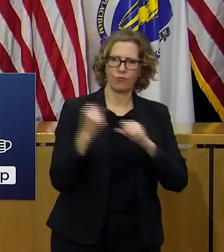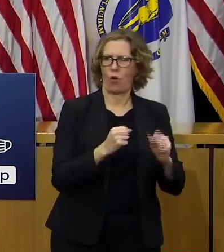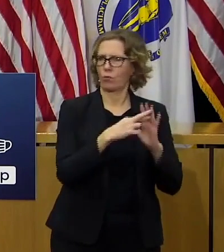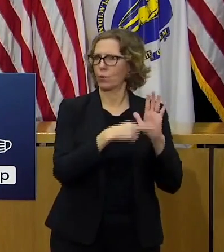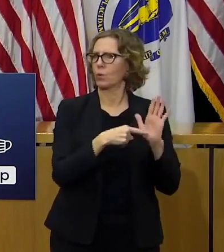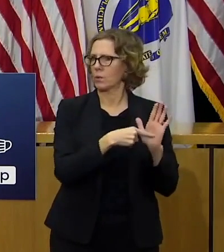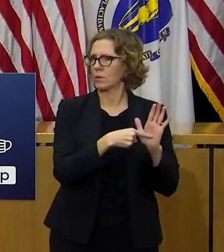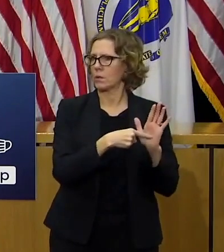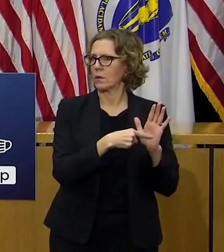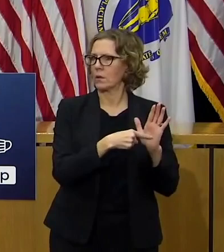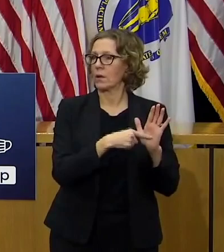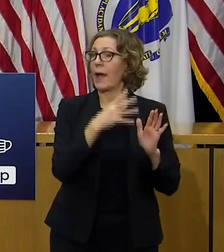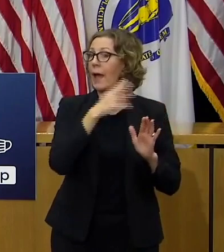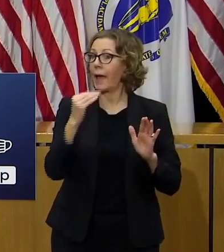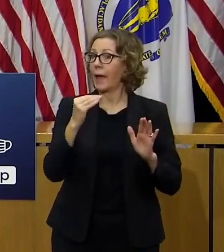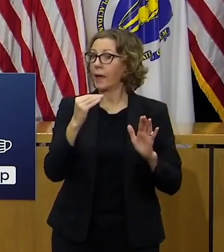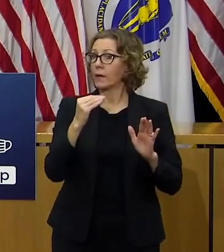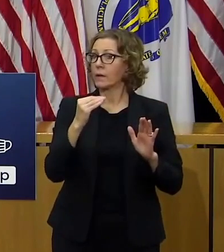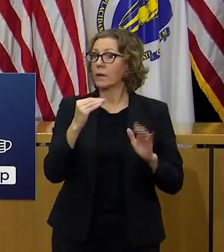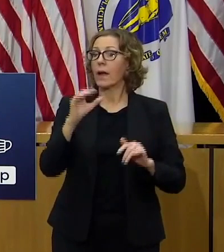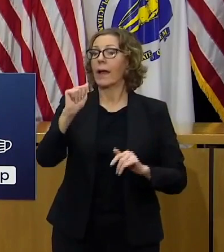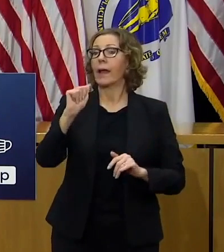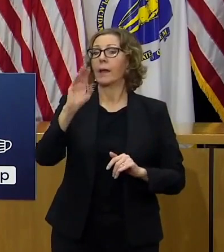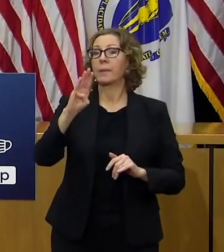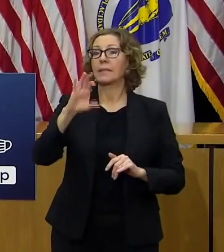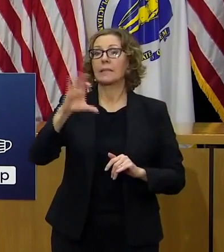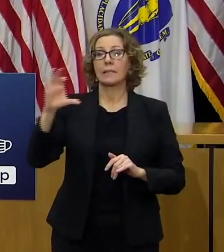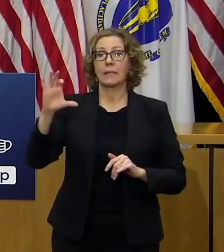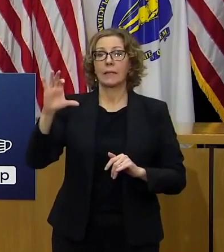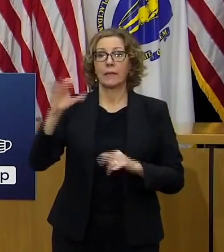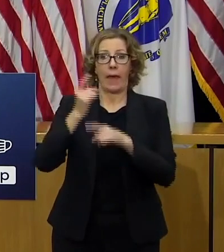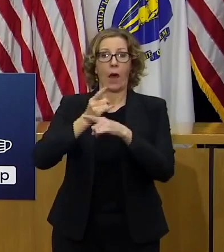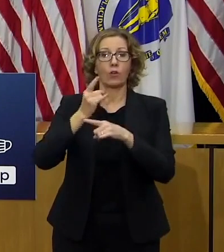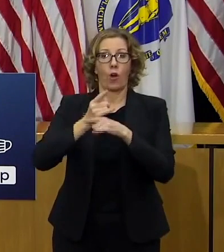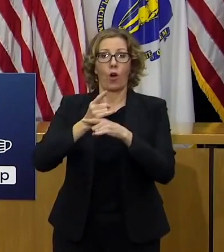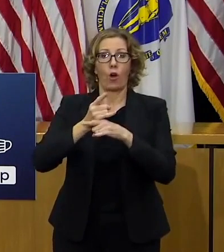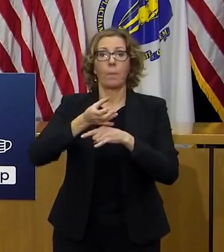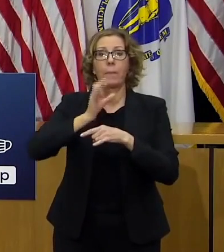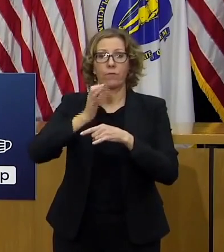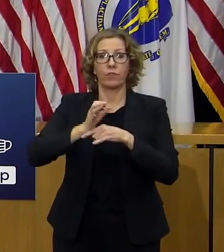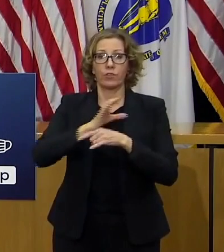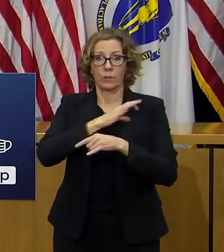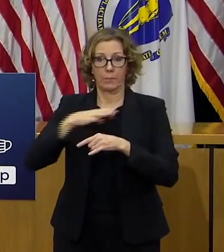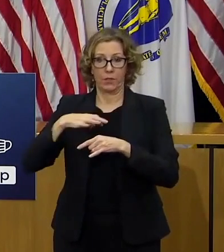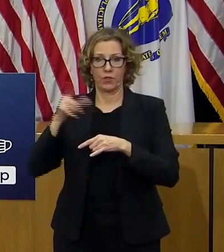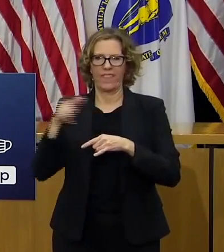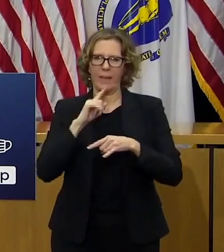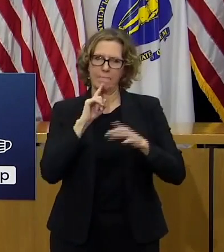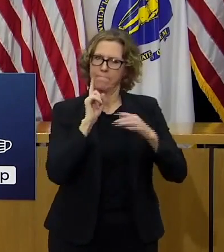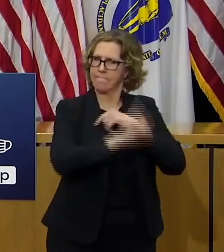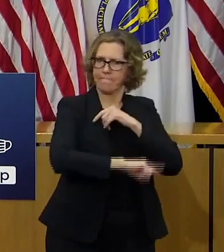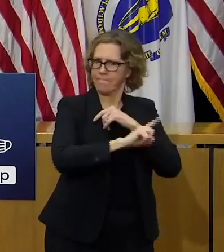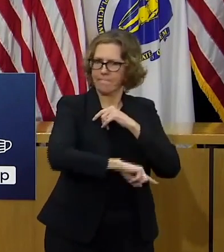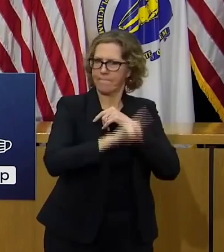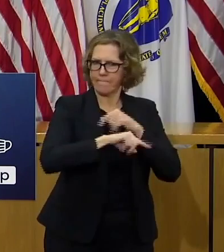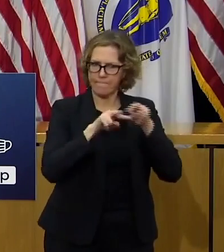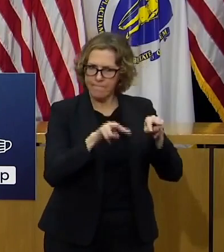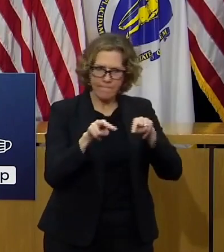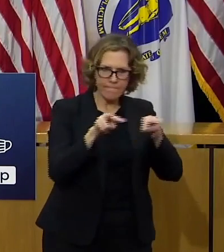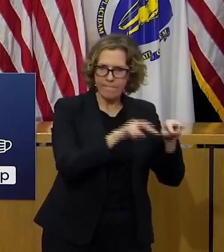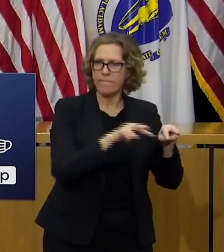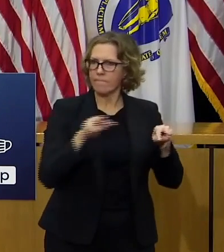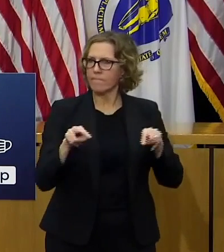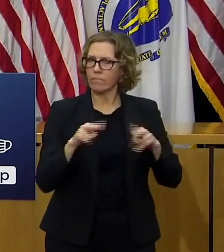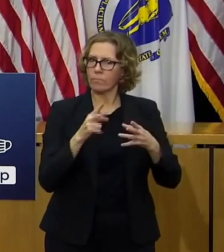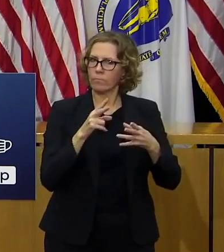through the abcc has also been one of the most active and aggressive in the country as well and when the abcc